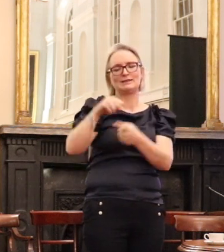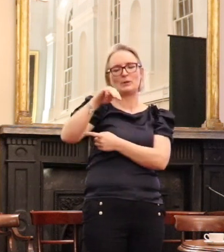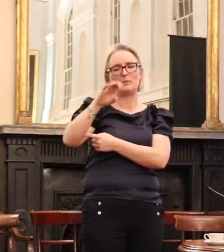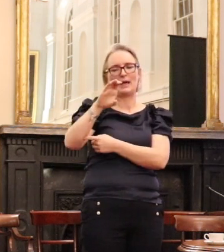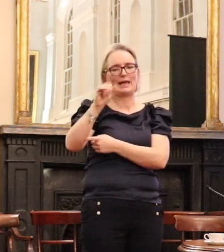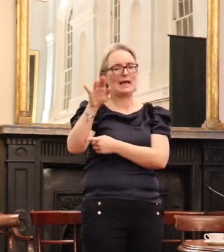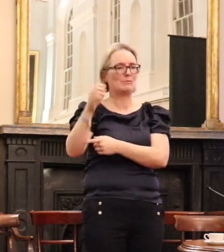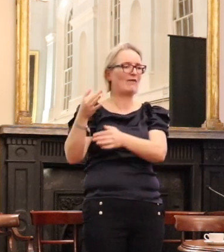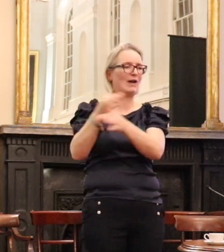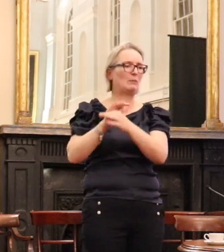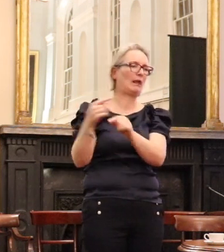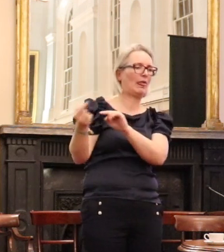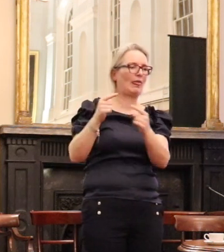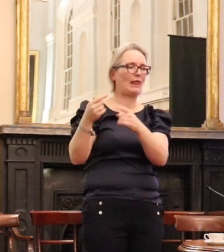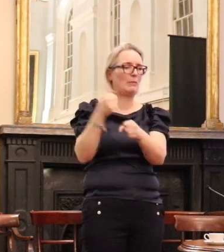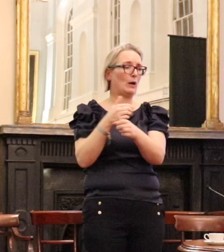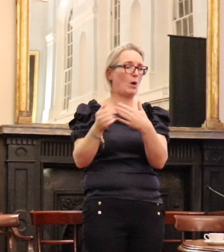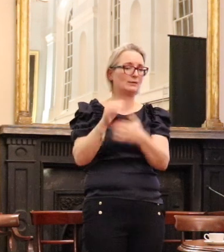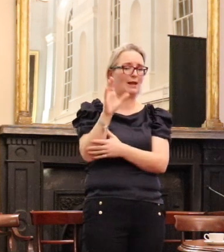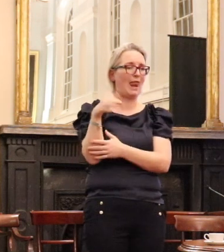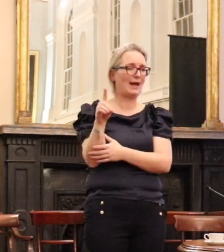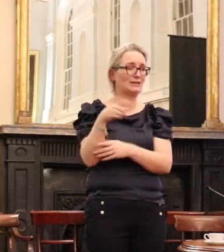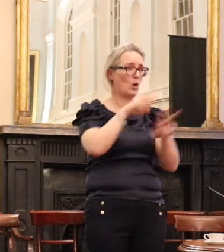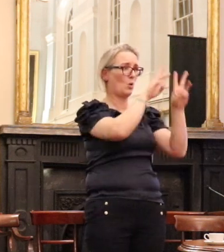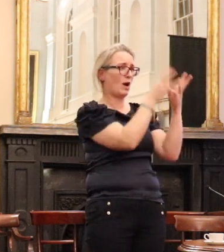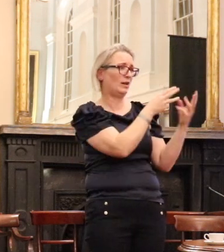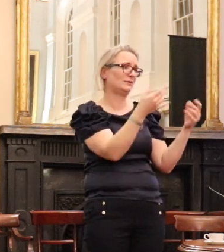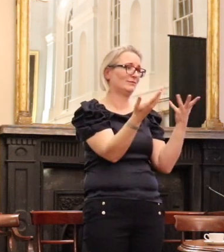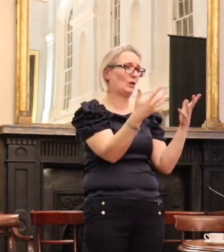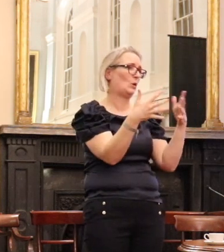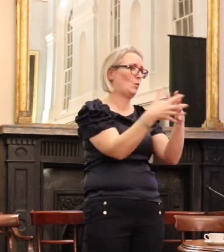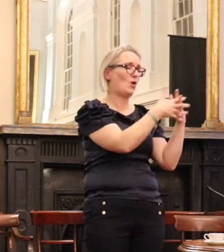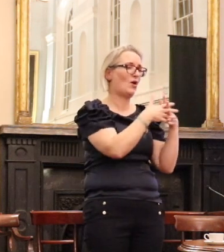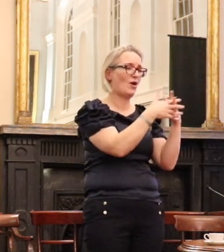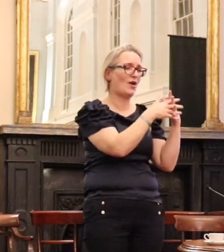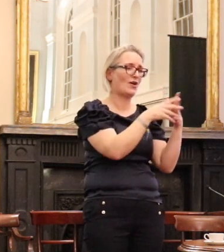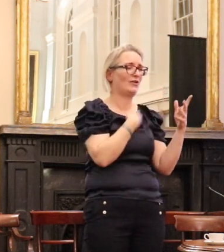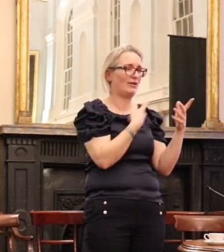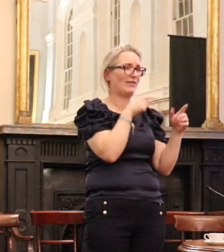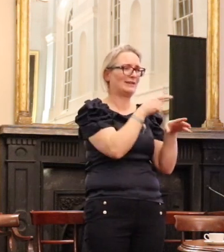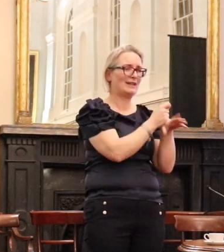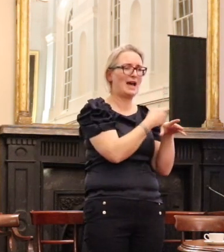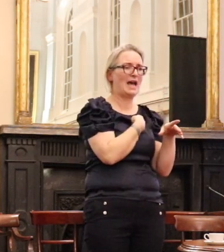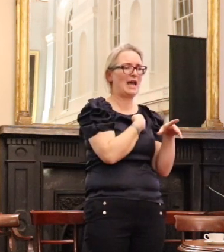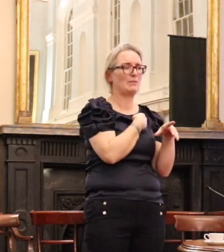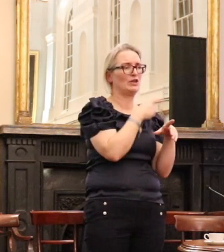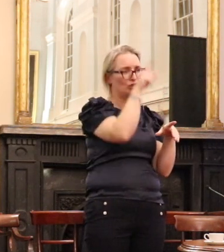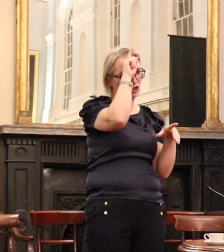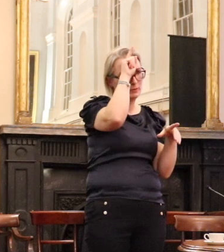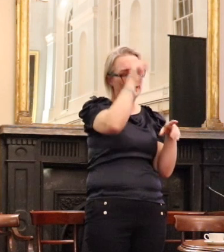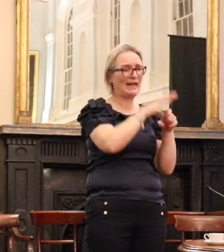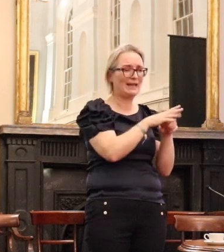when much more important things were happening in the world with the rise of the threat of Hans and Germany.